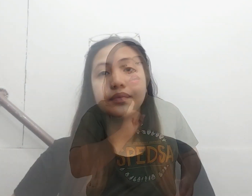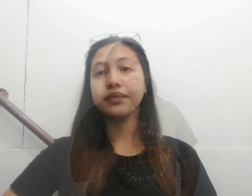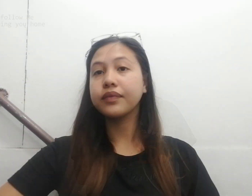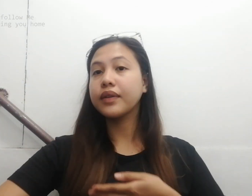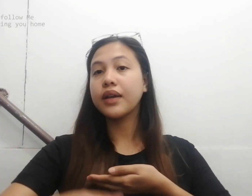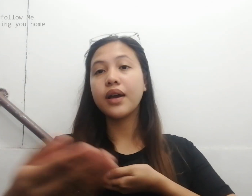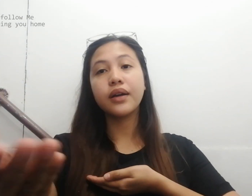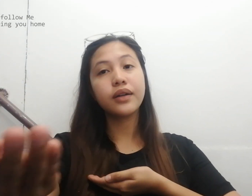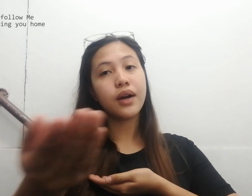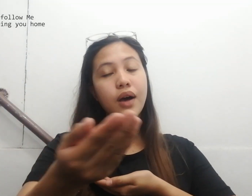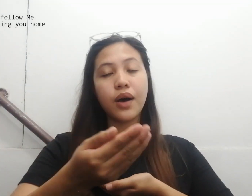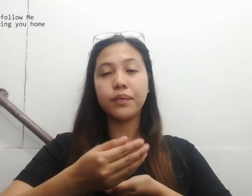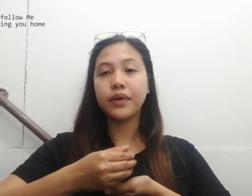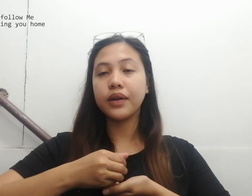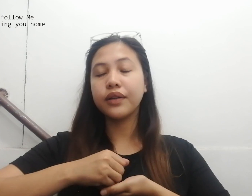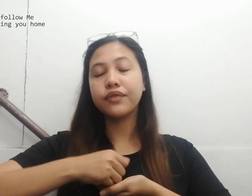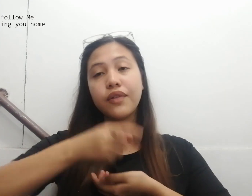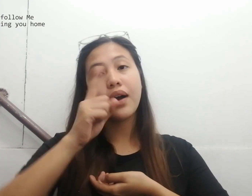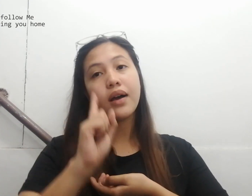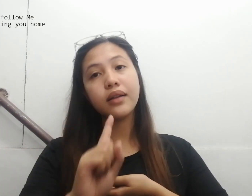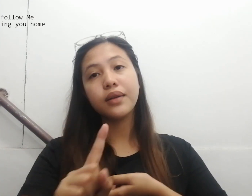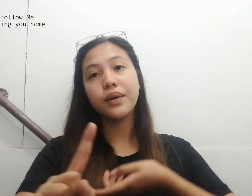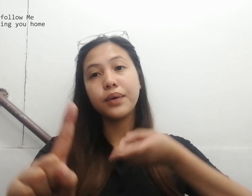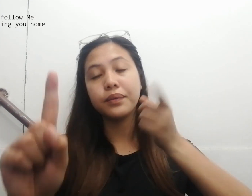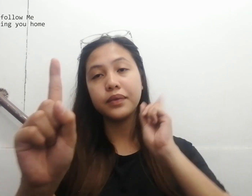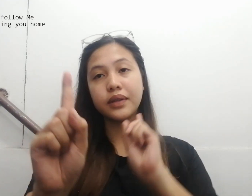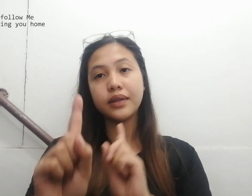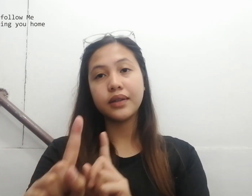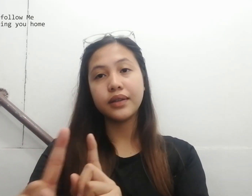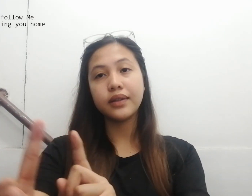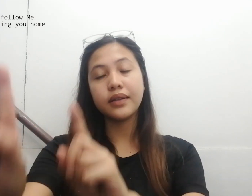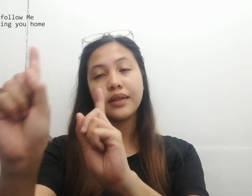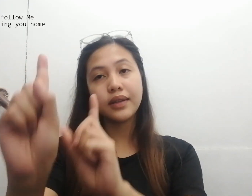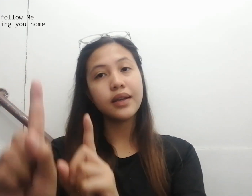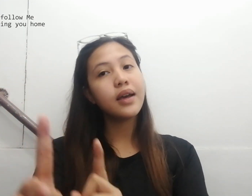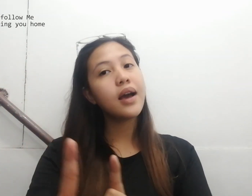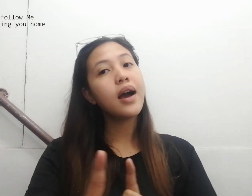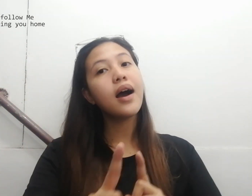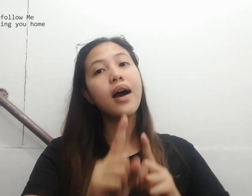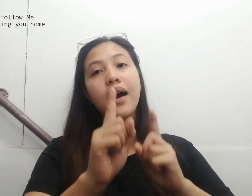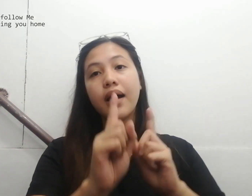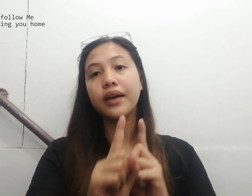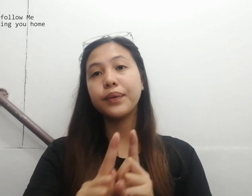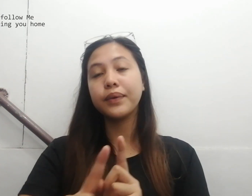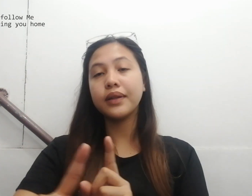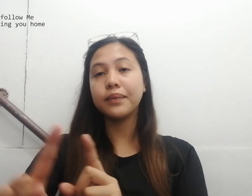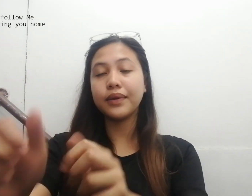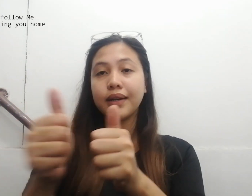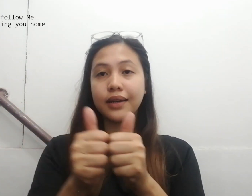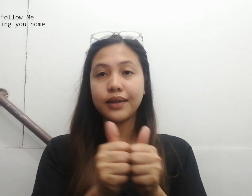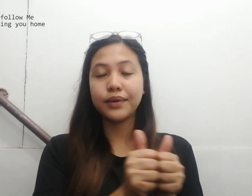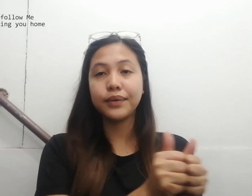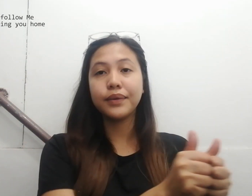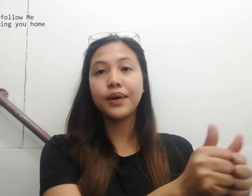Come and follow me me, I will bring you